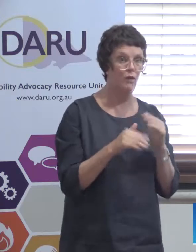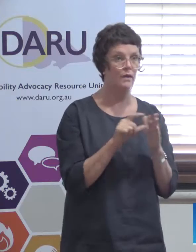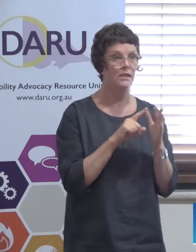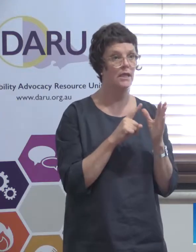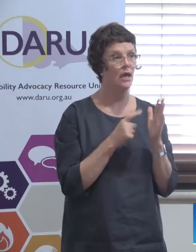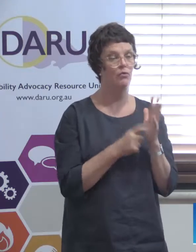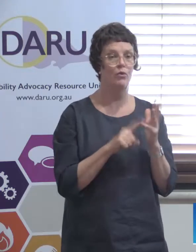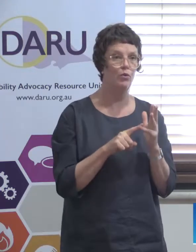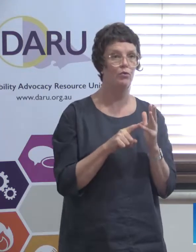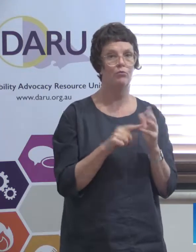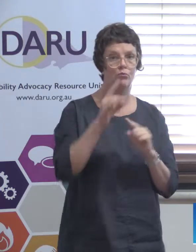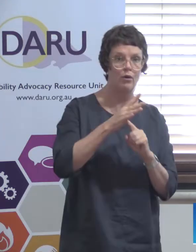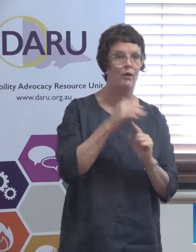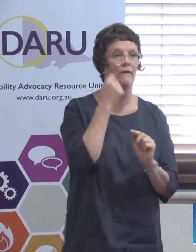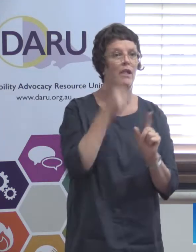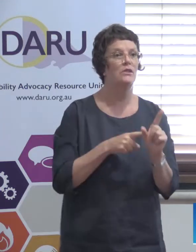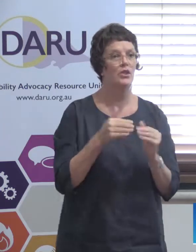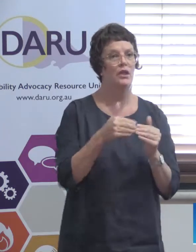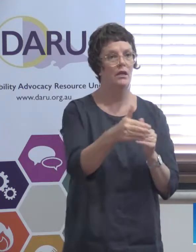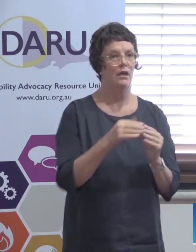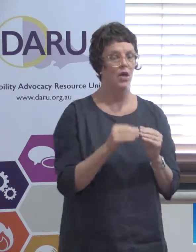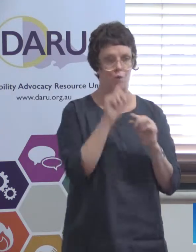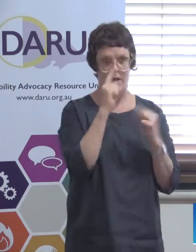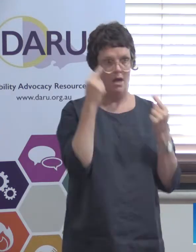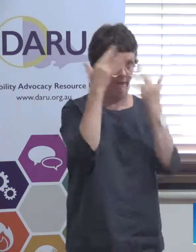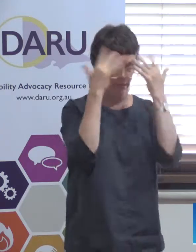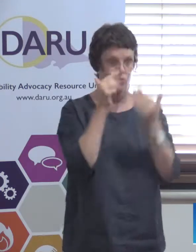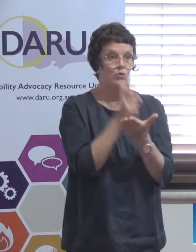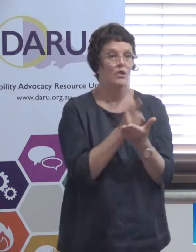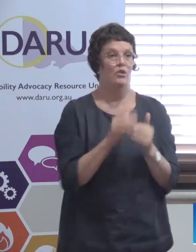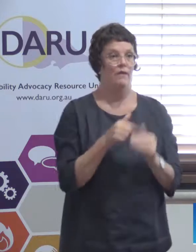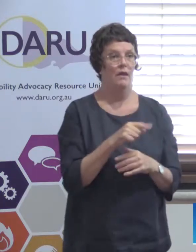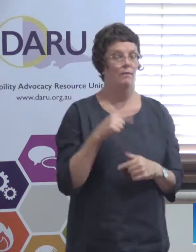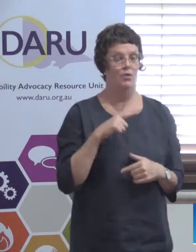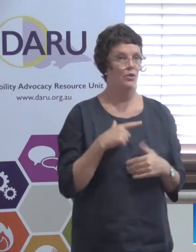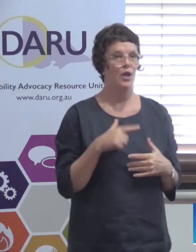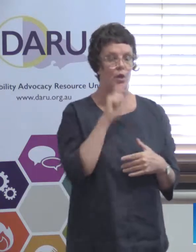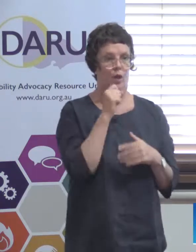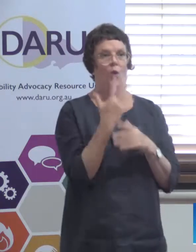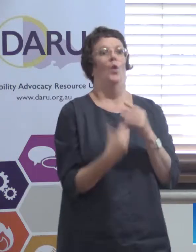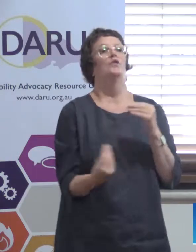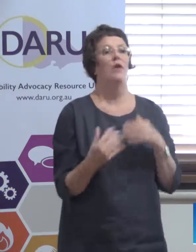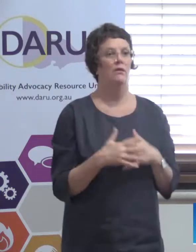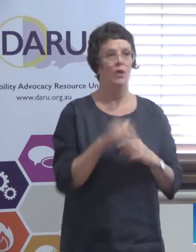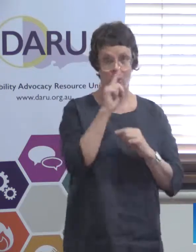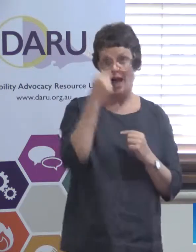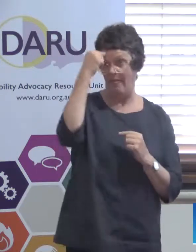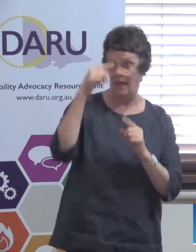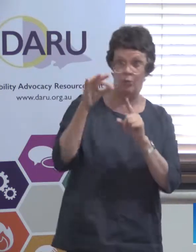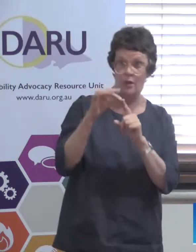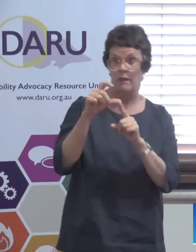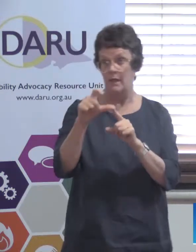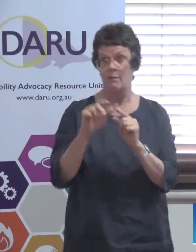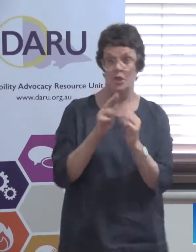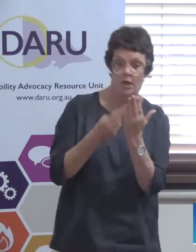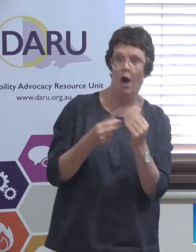it's just you can't you can't you what you can't do is you can't think just because the productivity commission looked at something oh we can